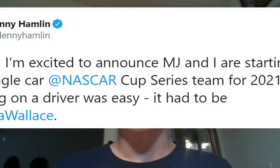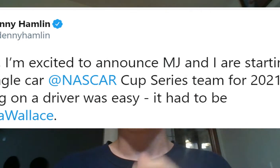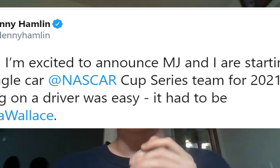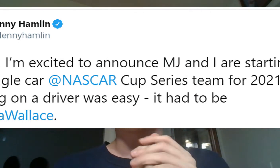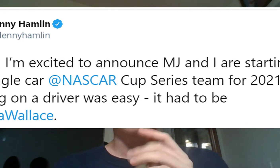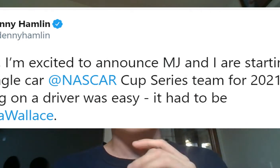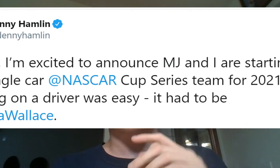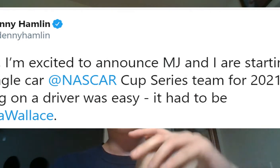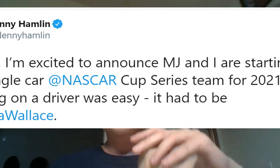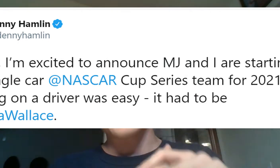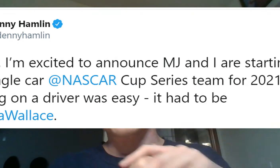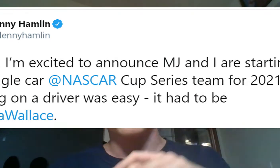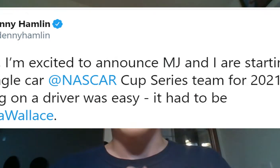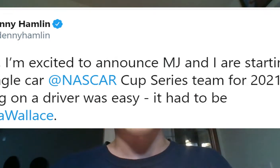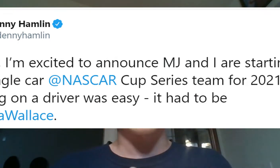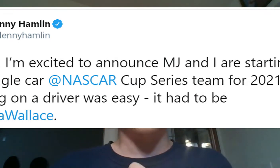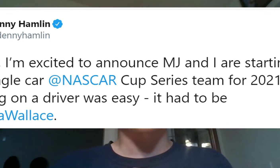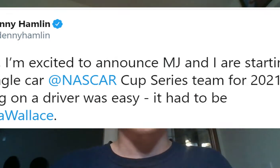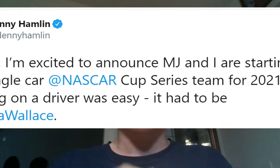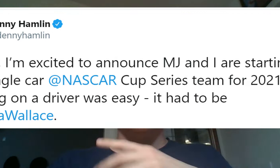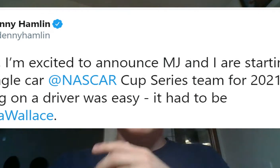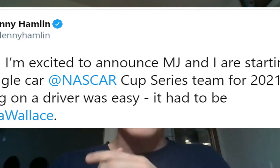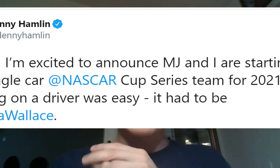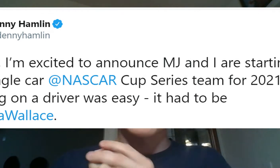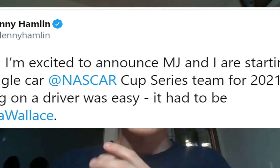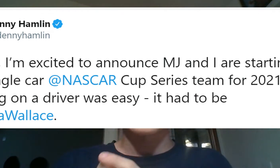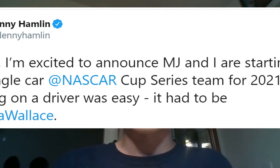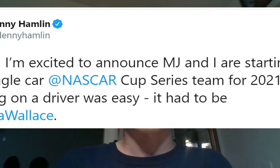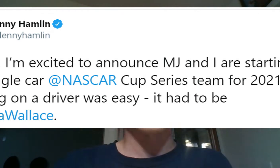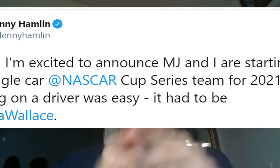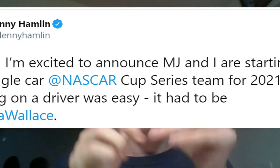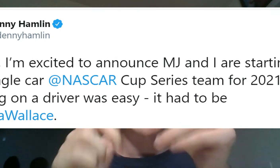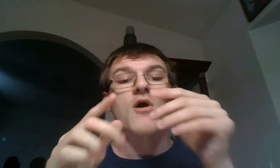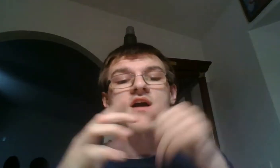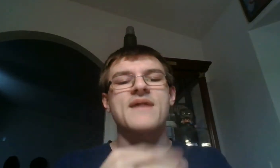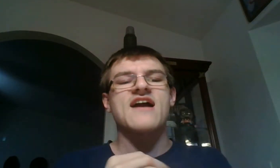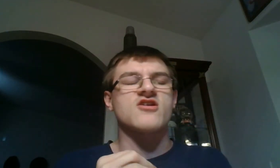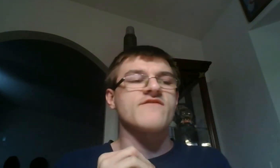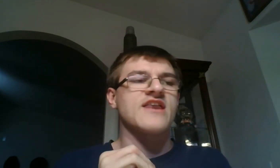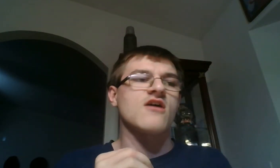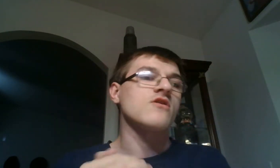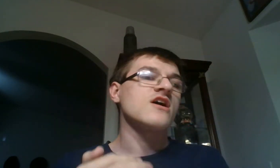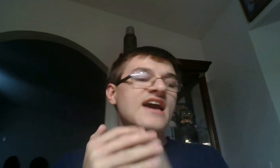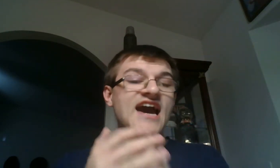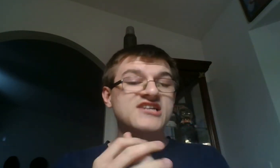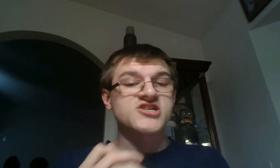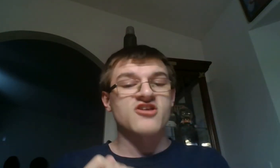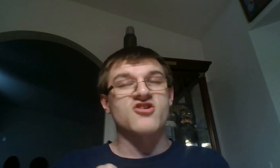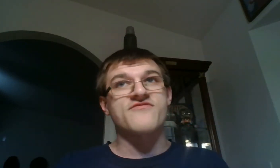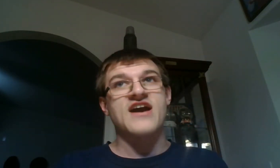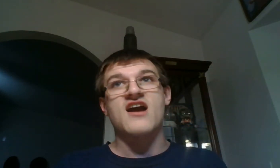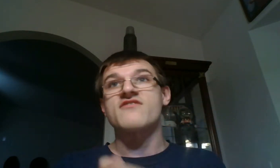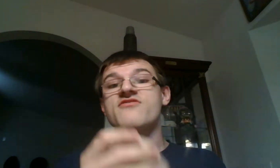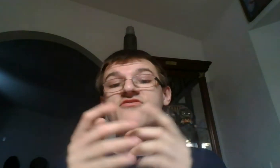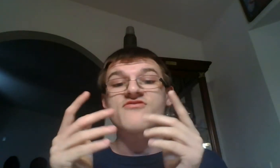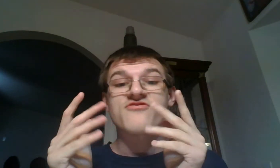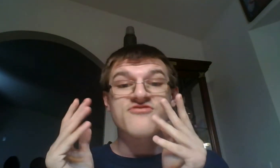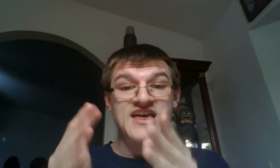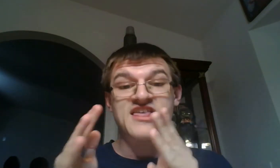for this organization. What's going on guys? It's Daniel and welcome back to our video. As you just heard there, this is